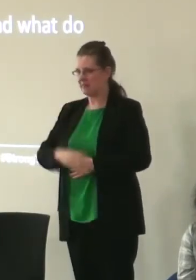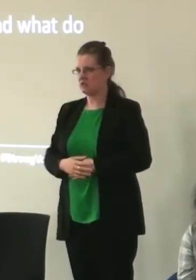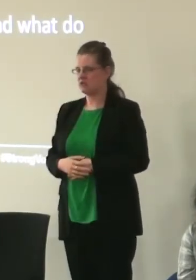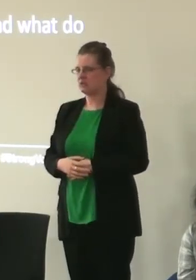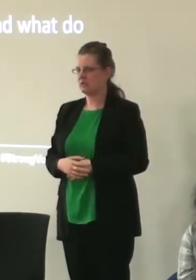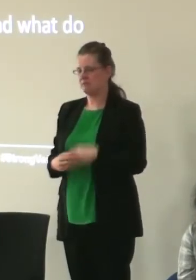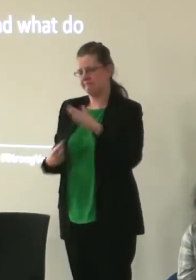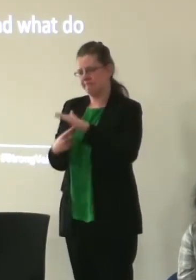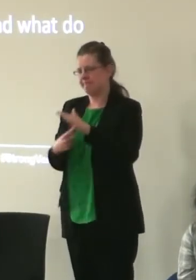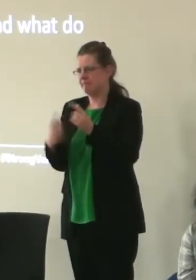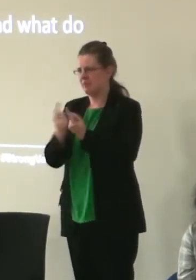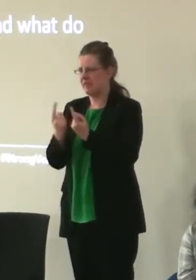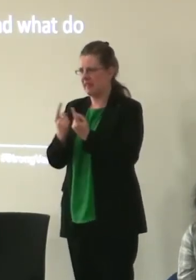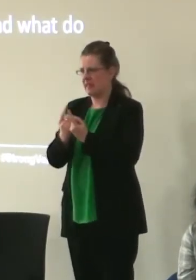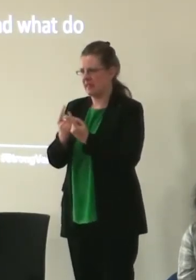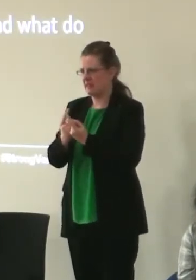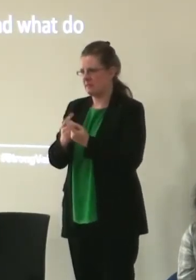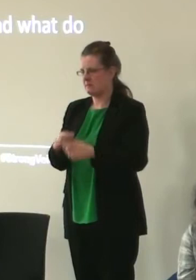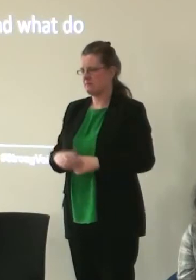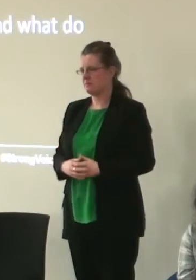thing was actually about